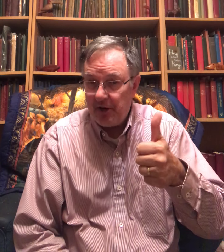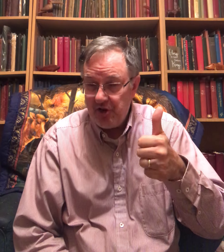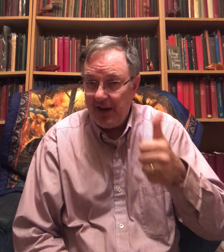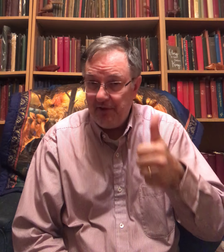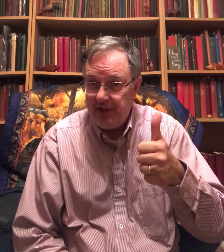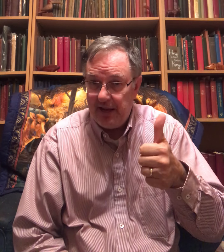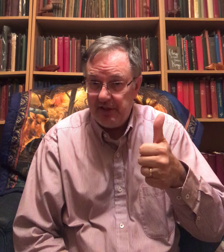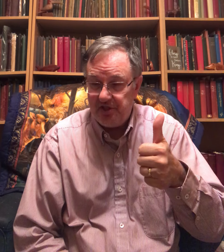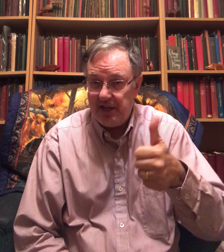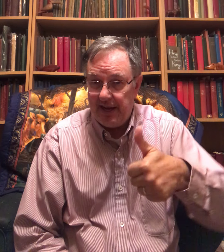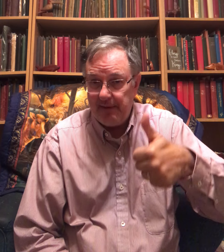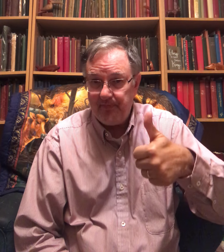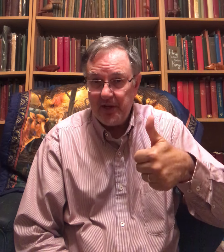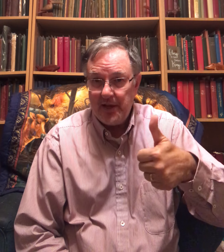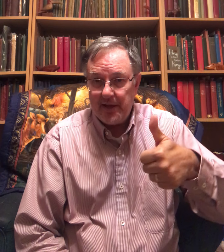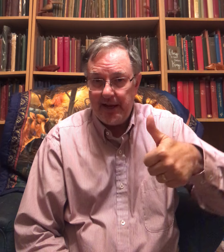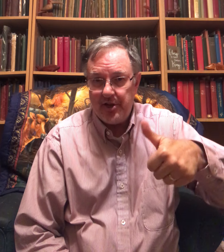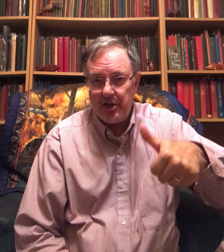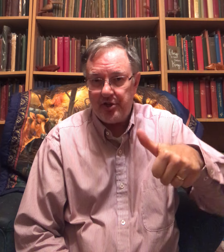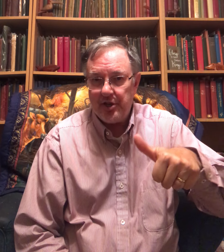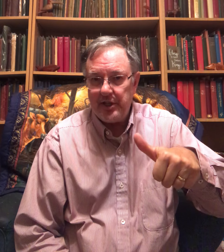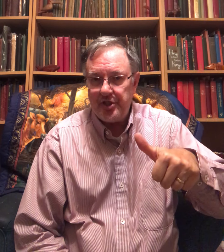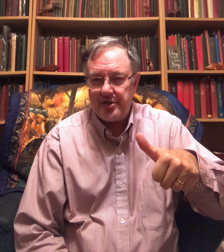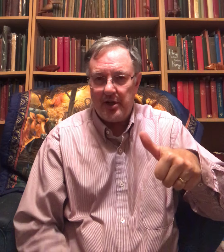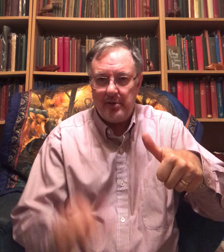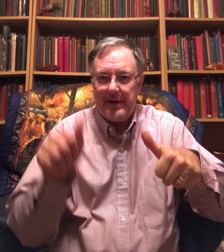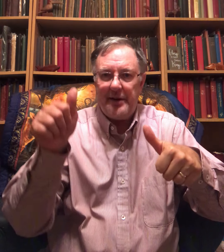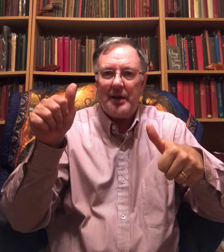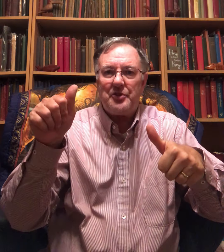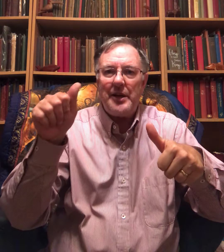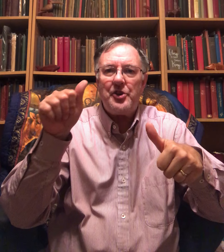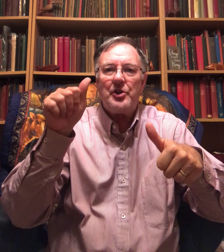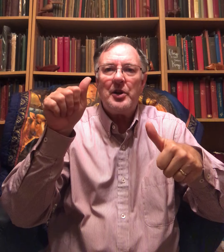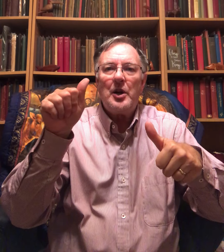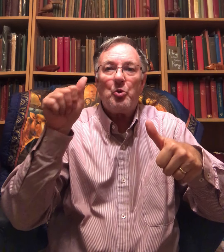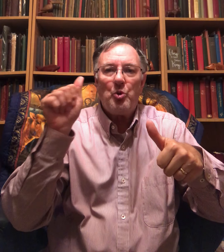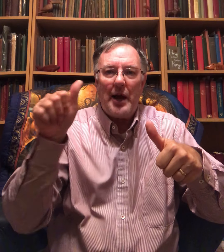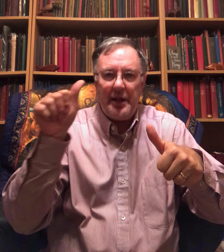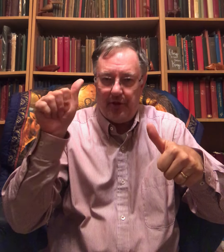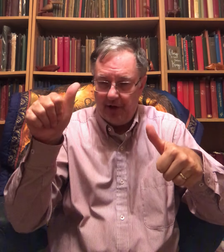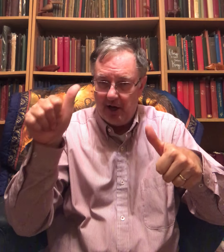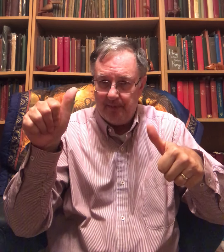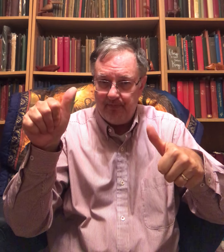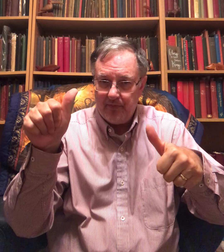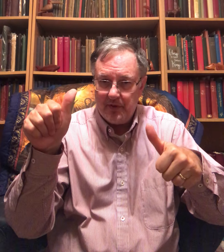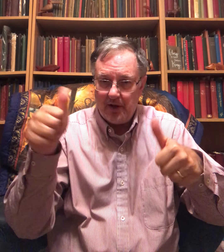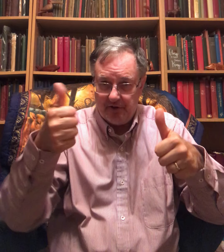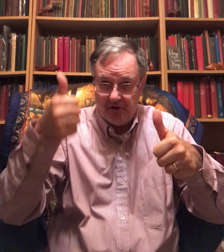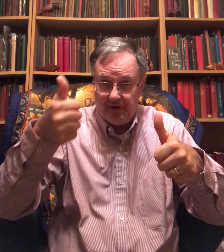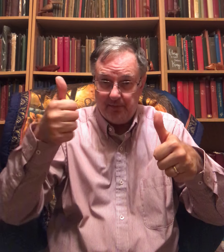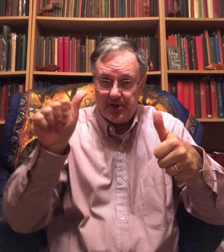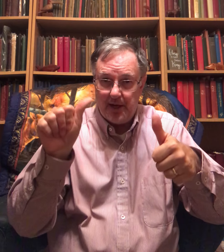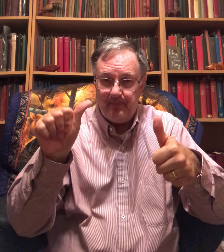on your left hand this time. Okay? You're going to turn it just a little bit. Now take your right thumb on your thumbs up,